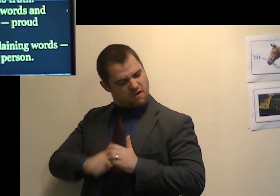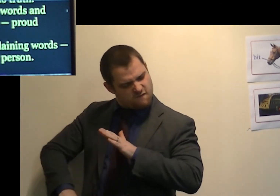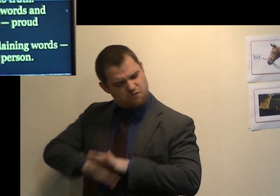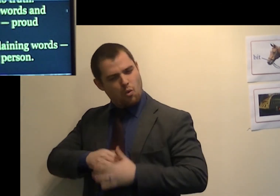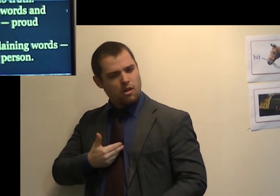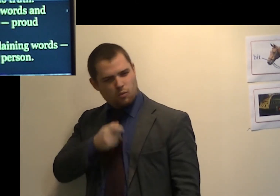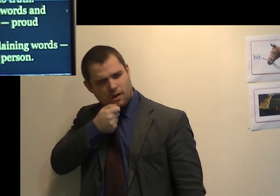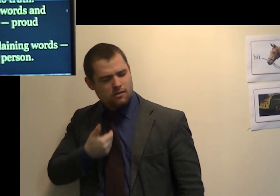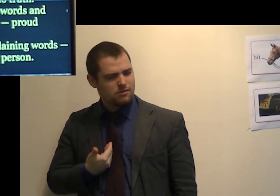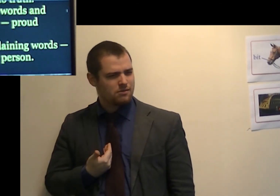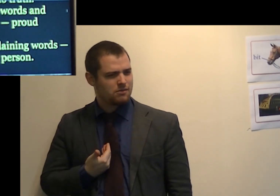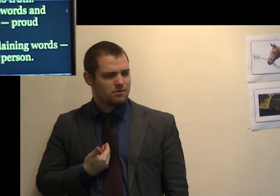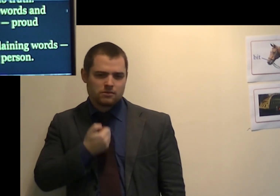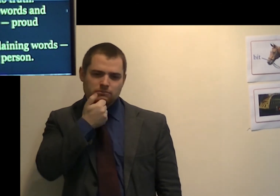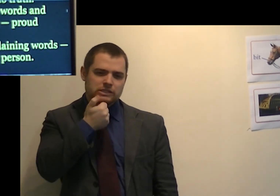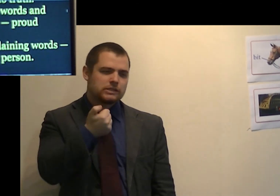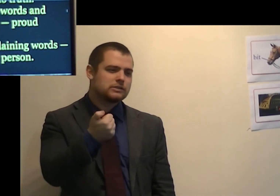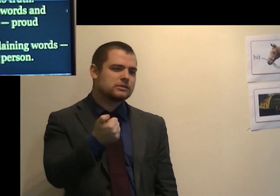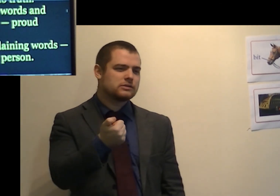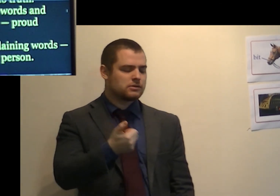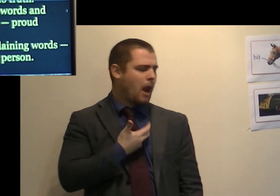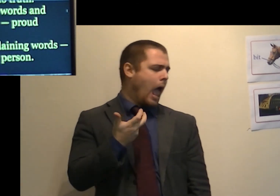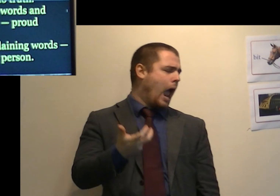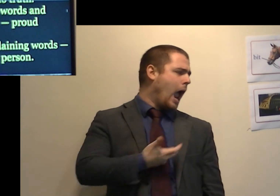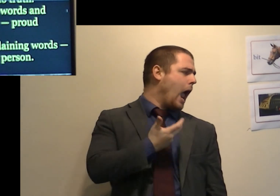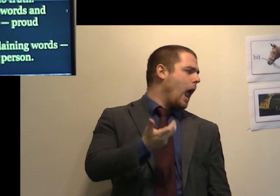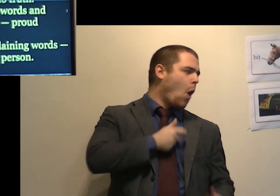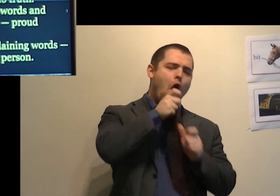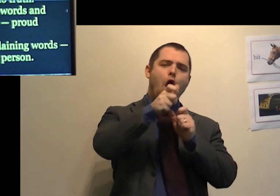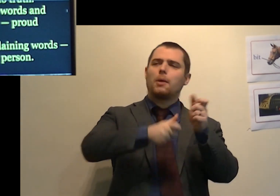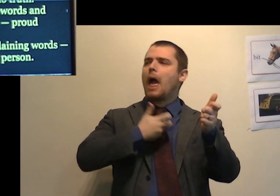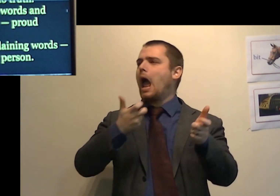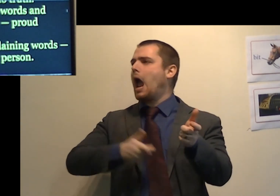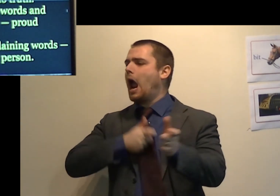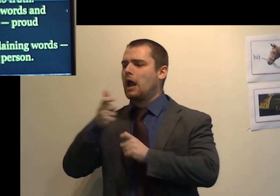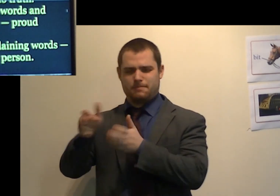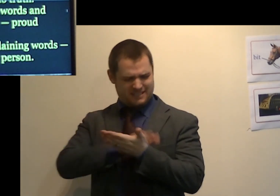And number six, complaining words, negative person.